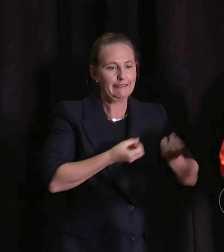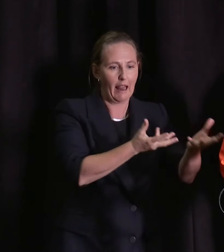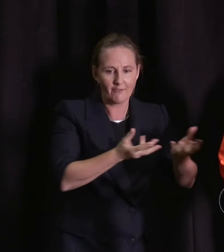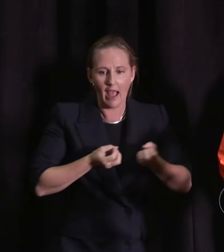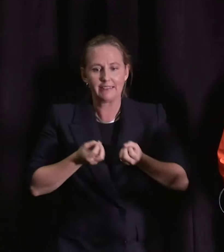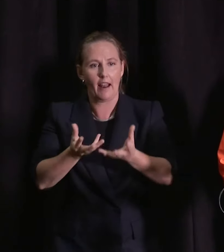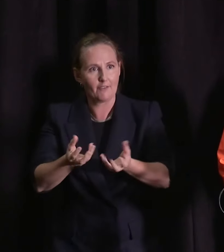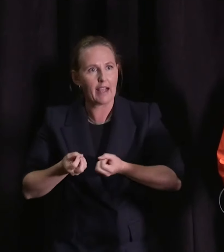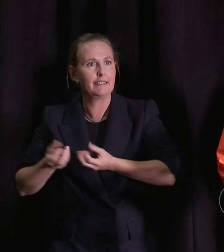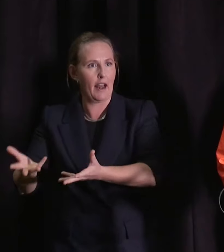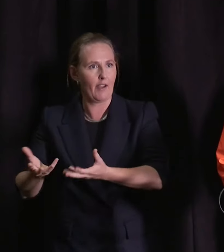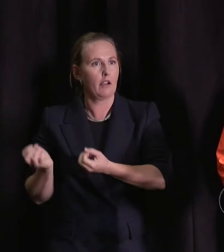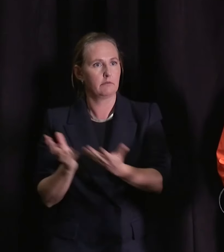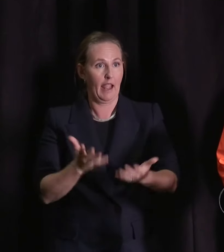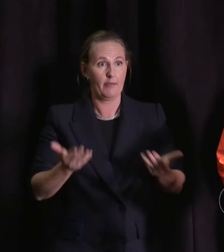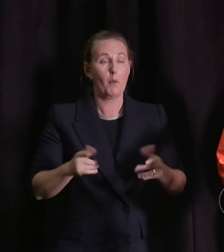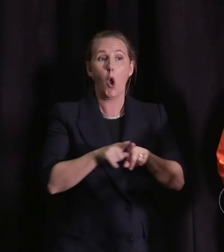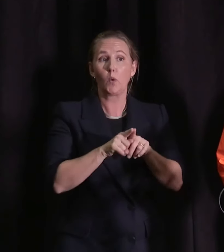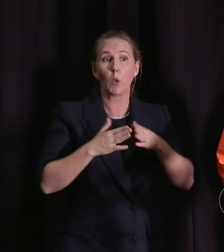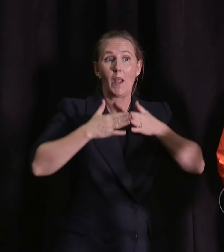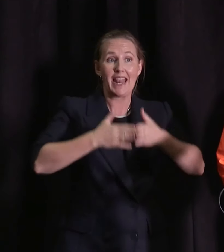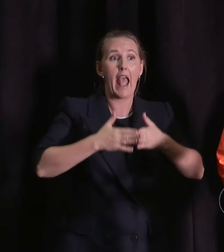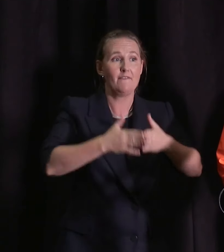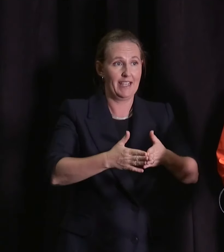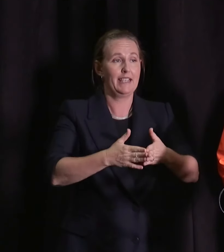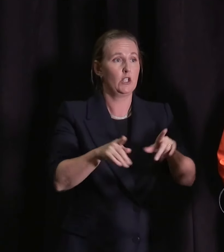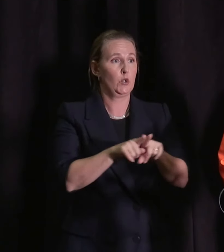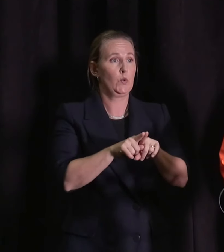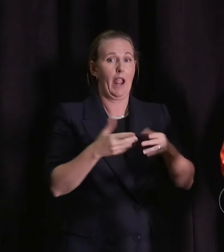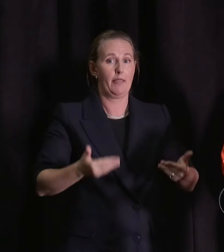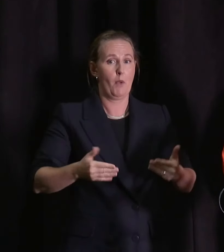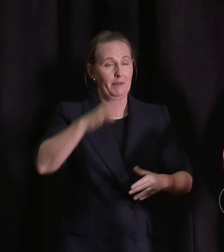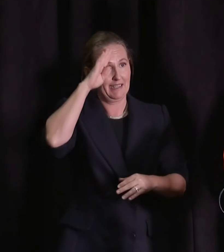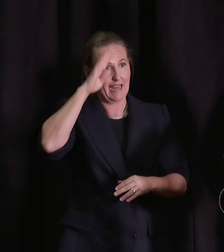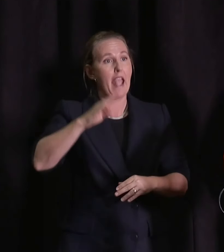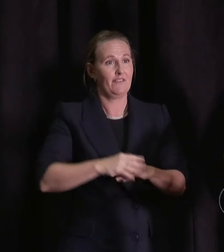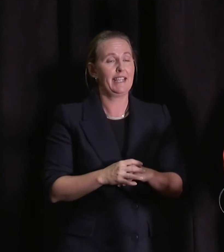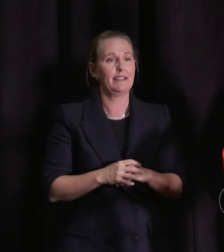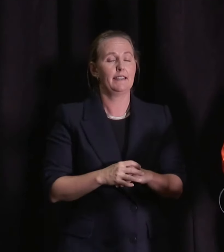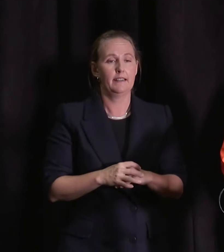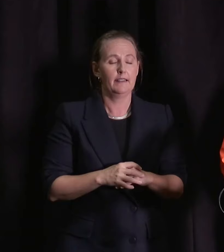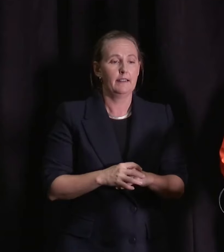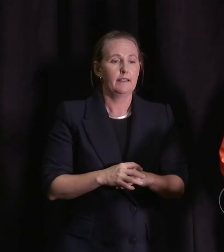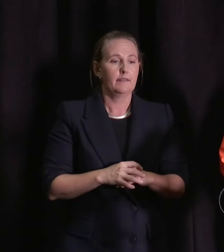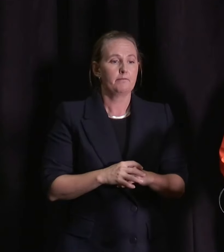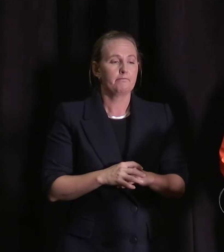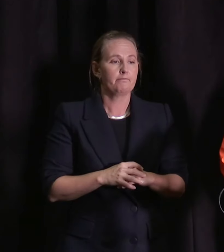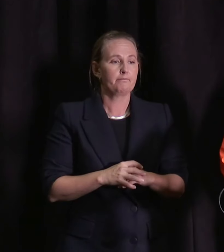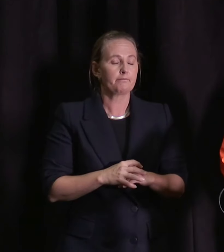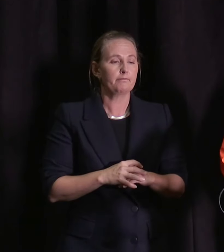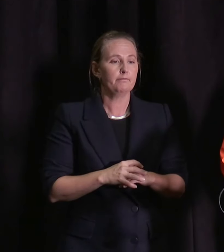as necessary. And there's actually naval support being provided at the moment. I believe that one of our